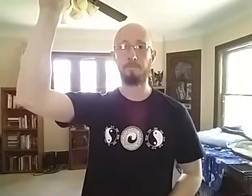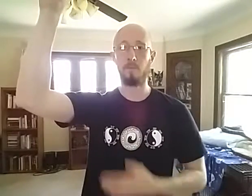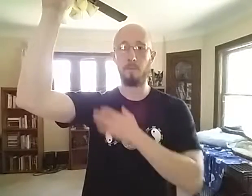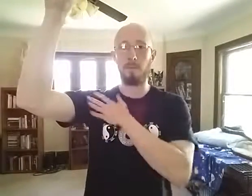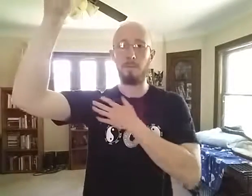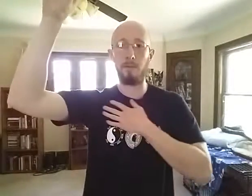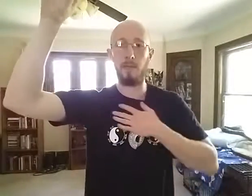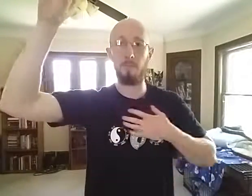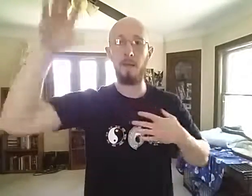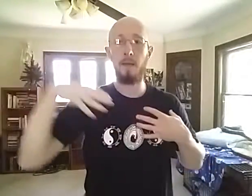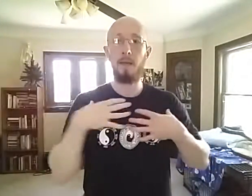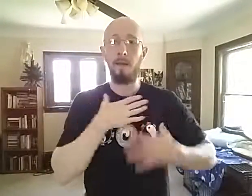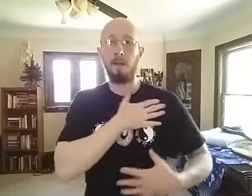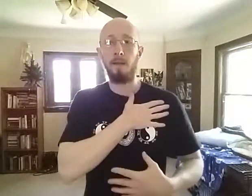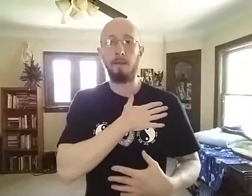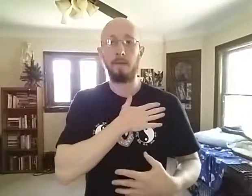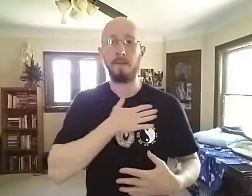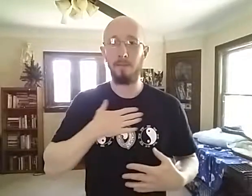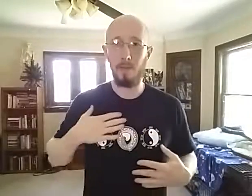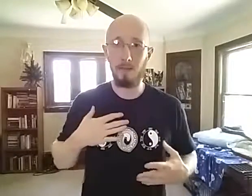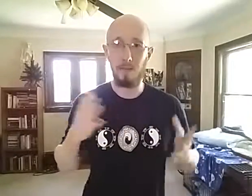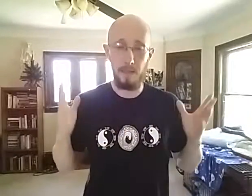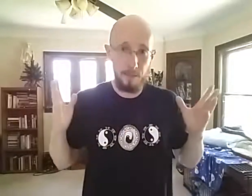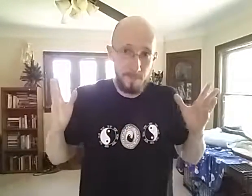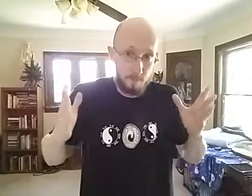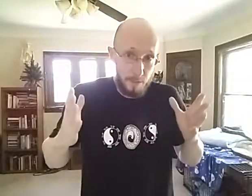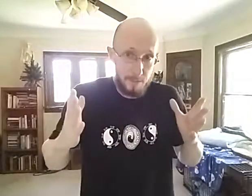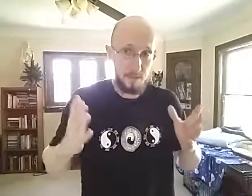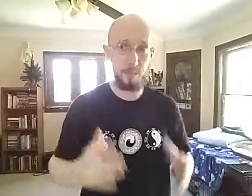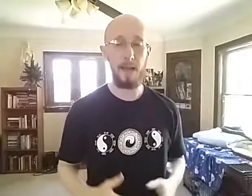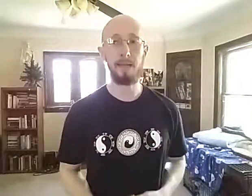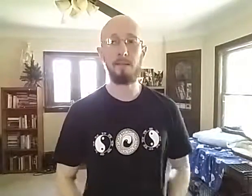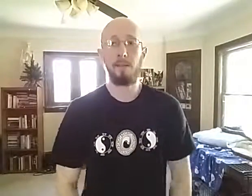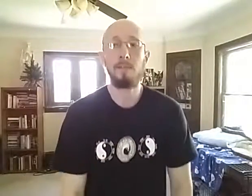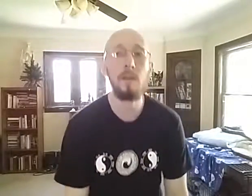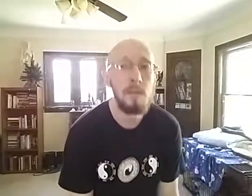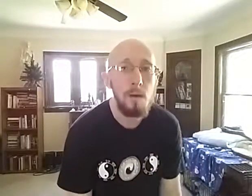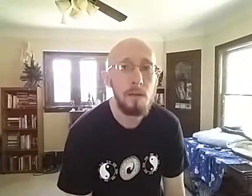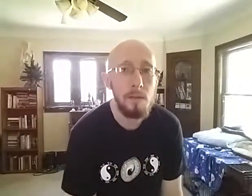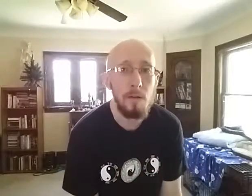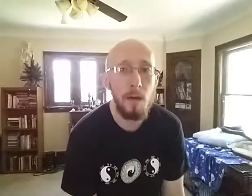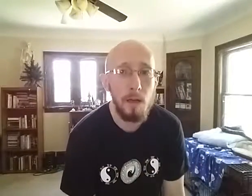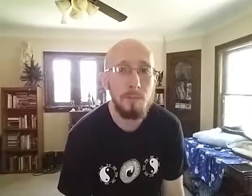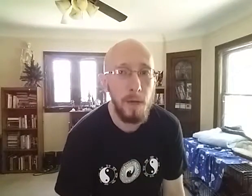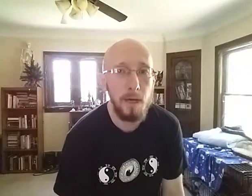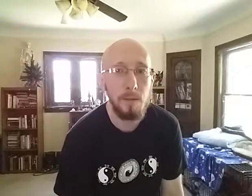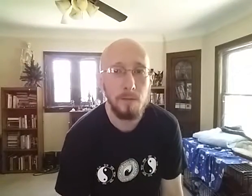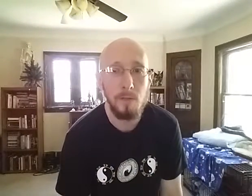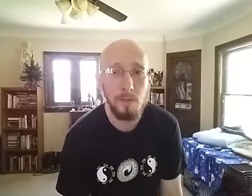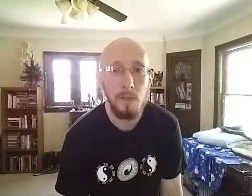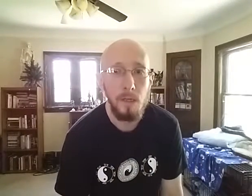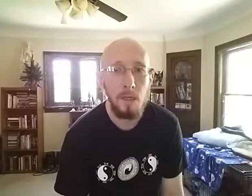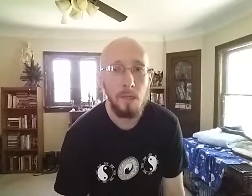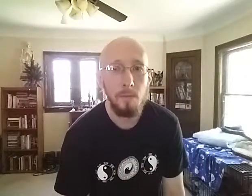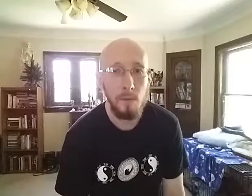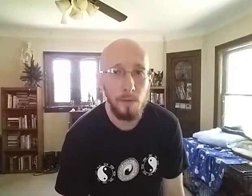So we still keep, they say, chest collapsed and raise the back. You're not talking about, you know, hunchback or sort of the